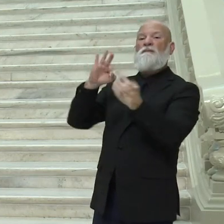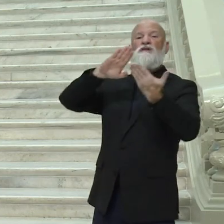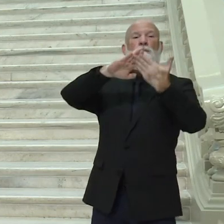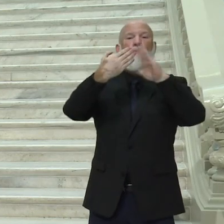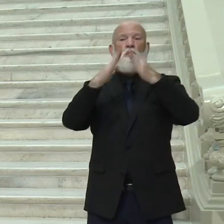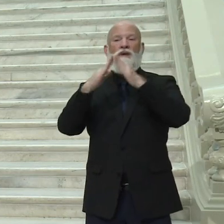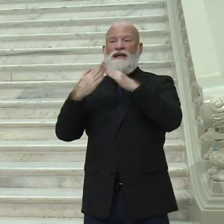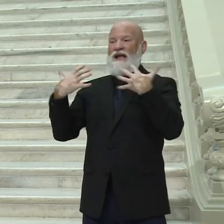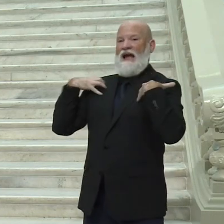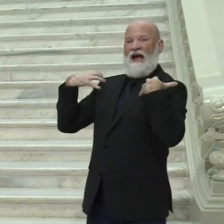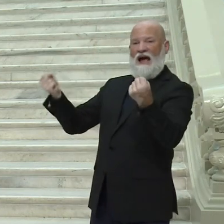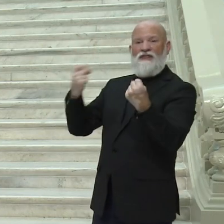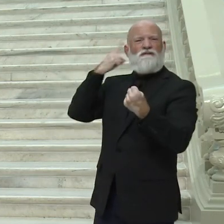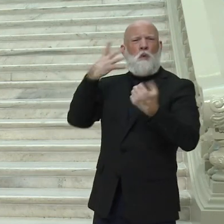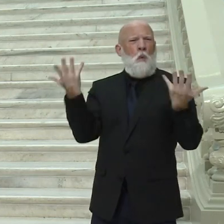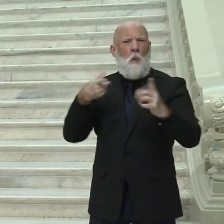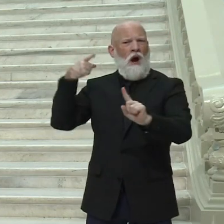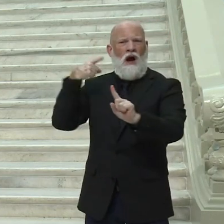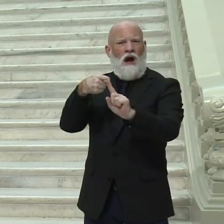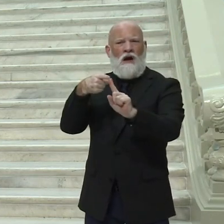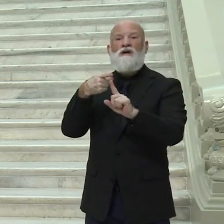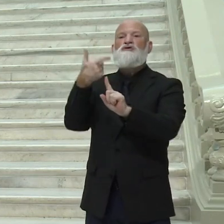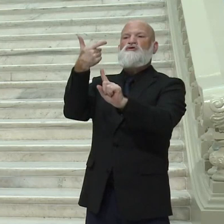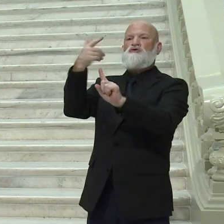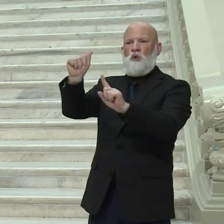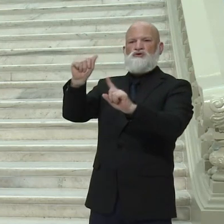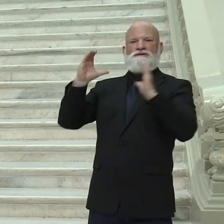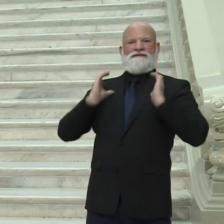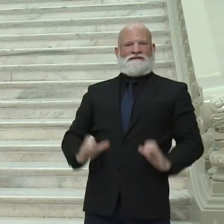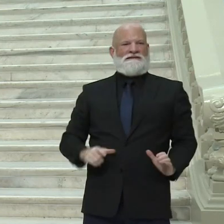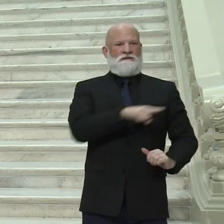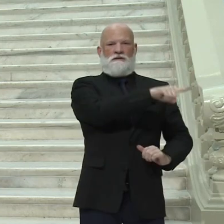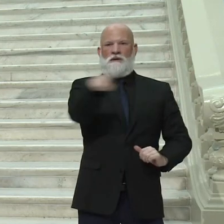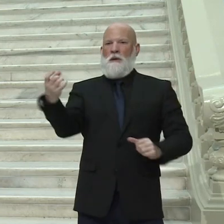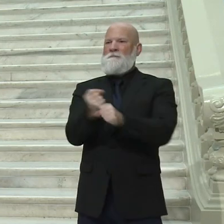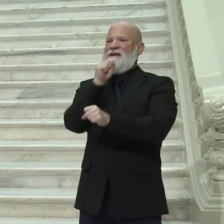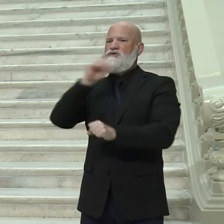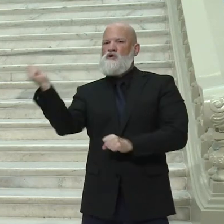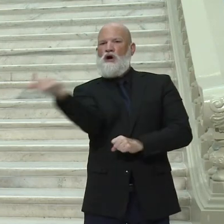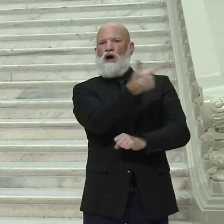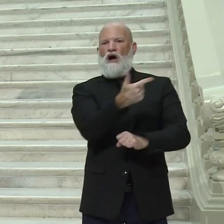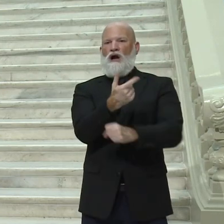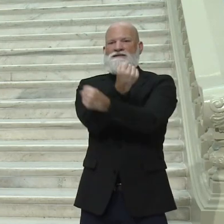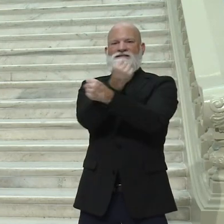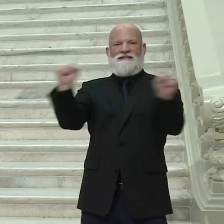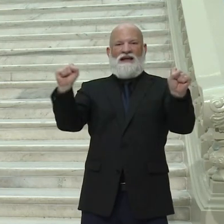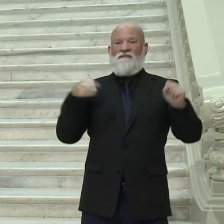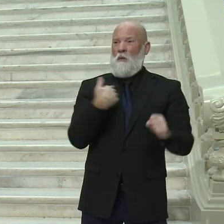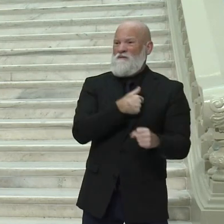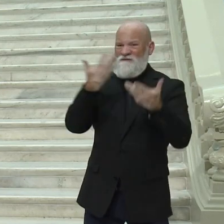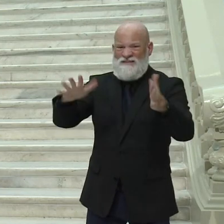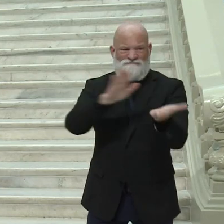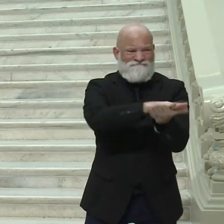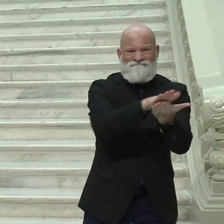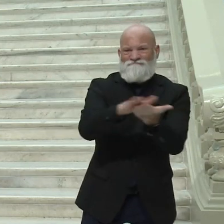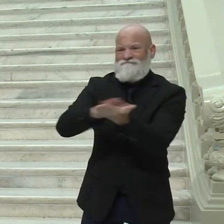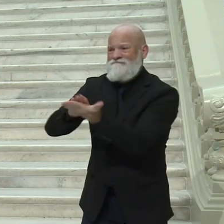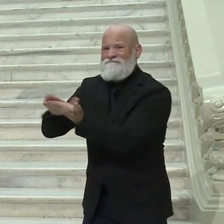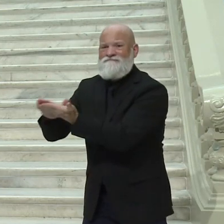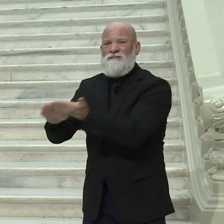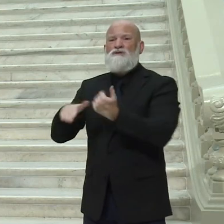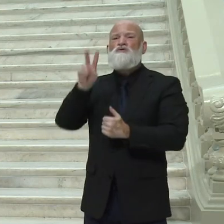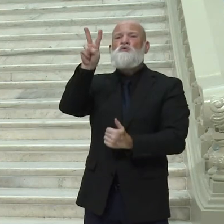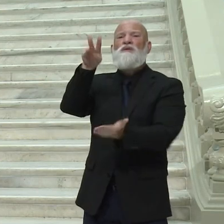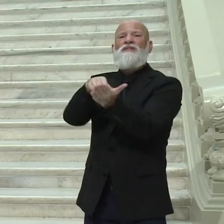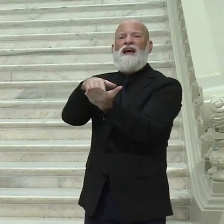to keep Georgia citizens safe. We've done now more than 2,400 infection control missions in the state of Georgia, most of which were in a